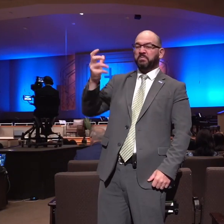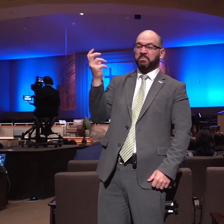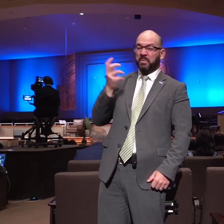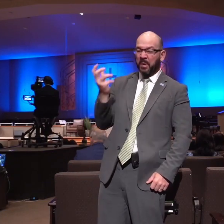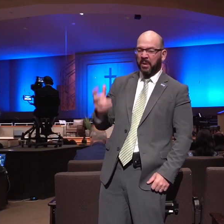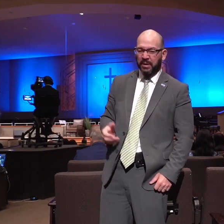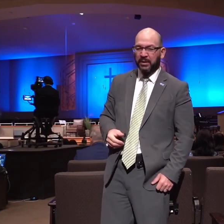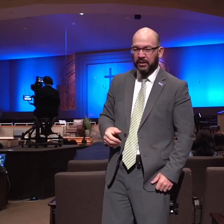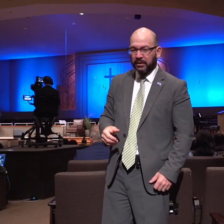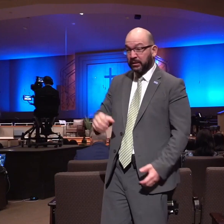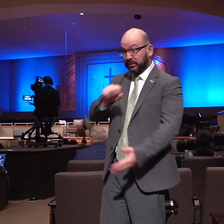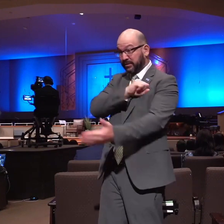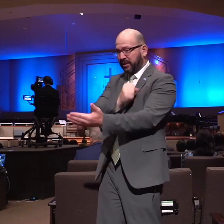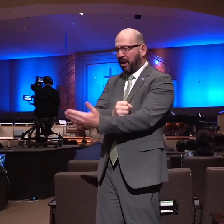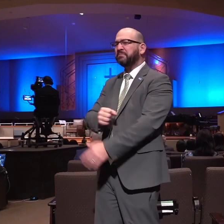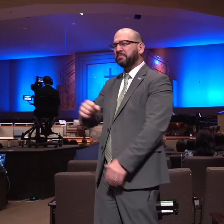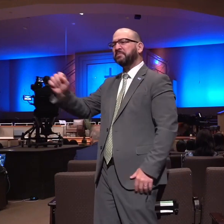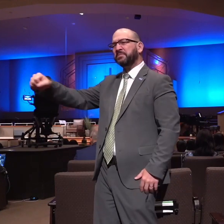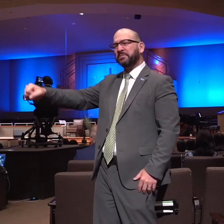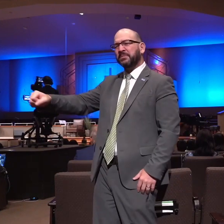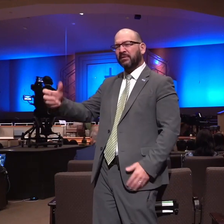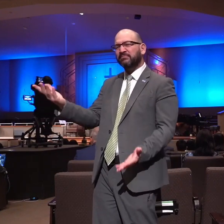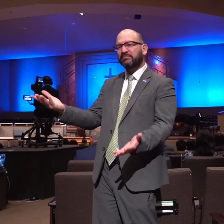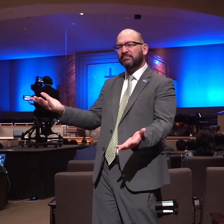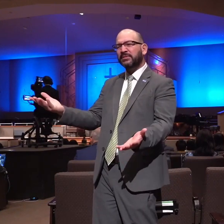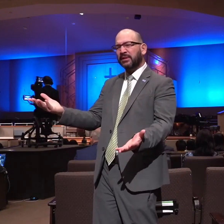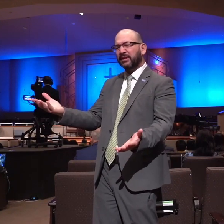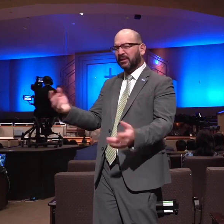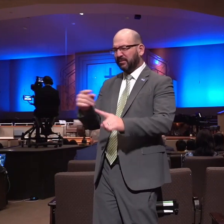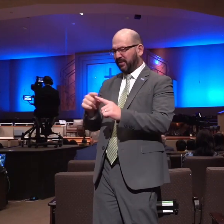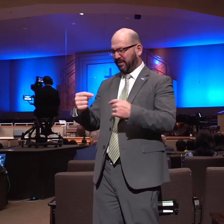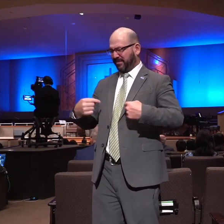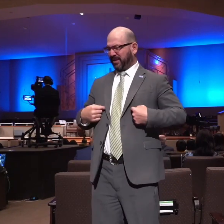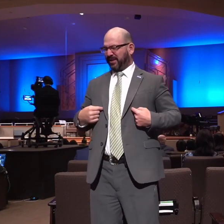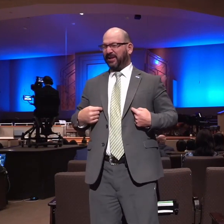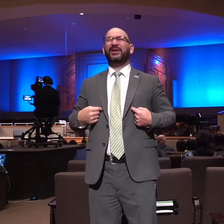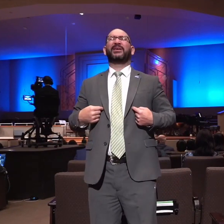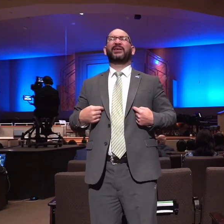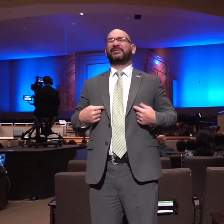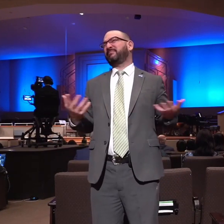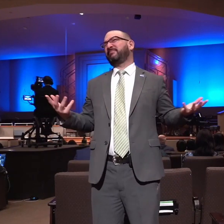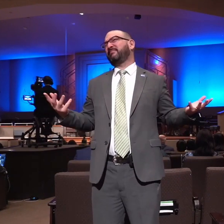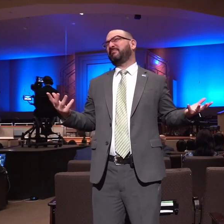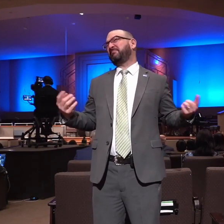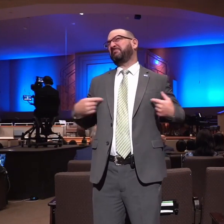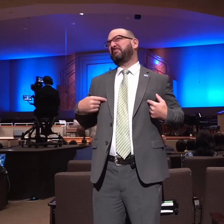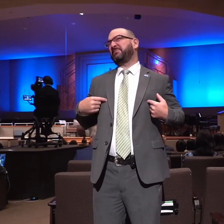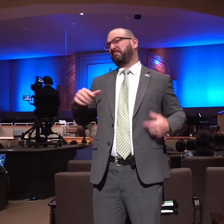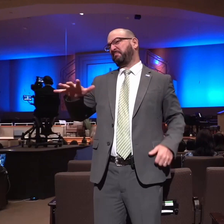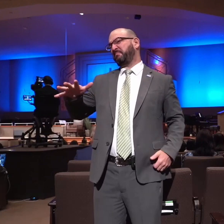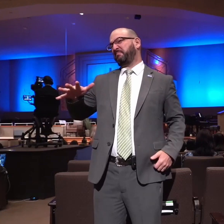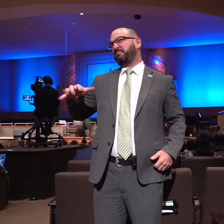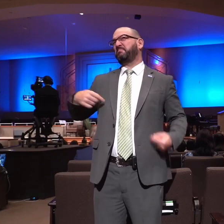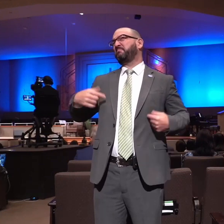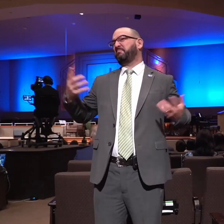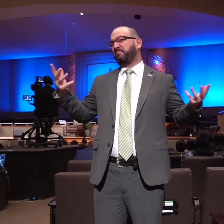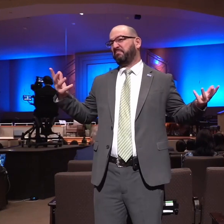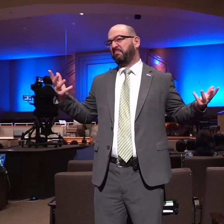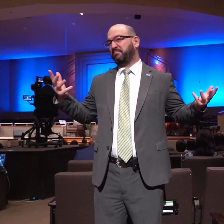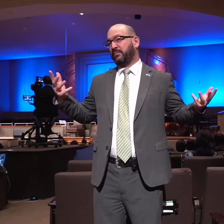and Samson okay God had a purpose for his life but I'm not so sure that's true about me but the psalmist said